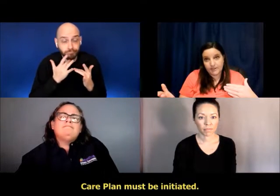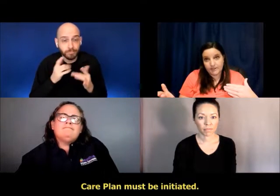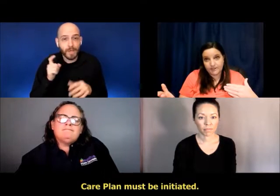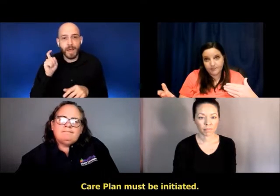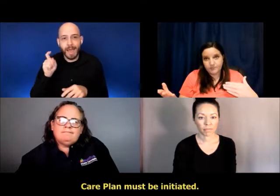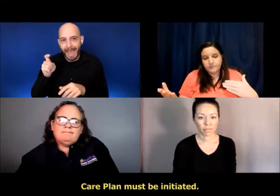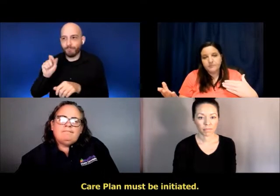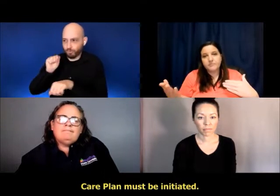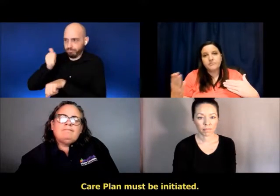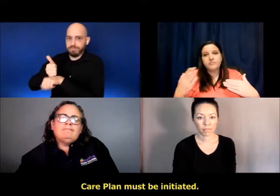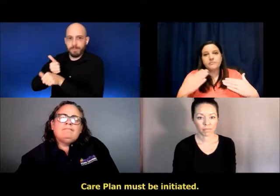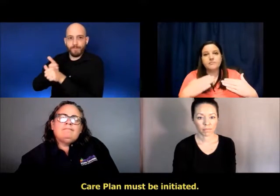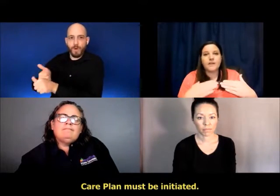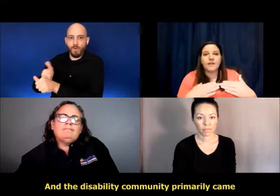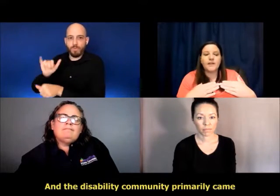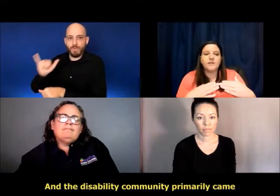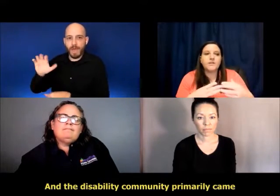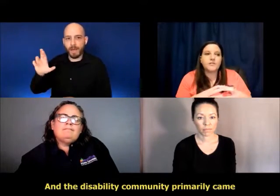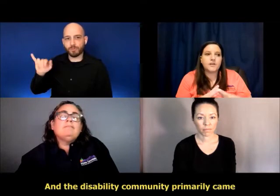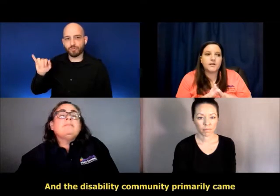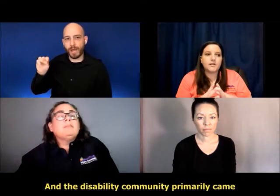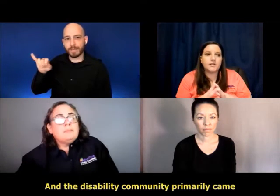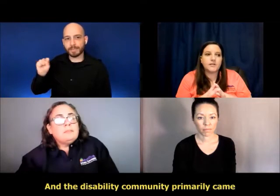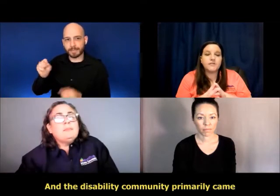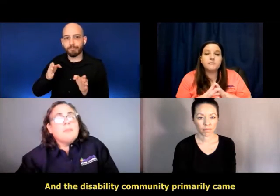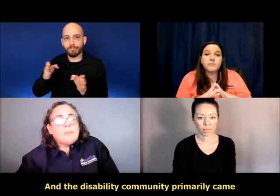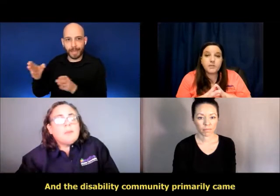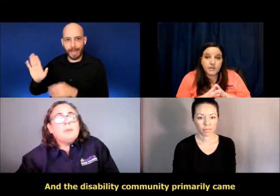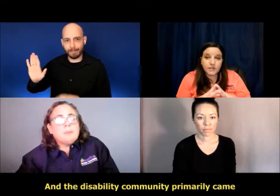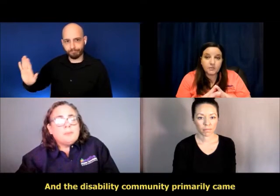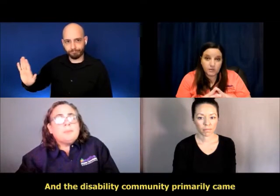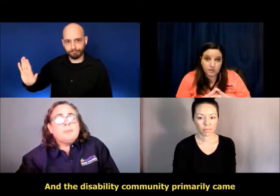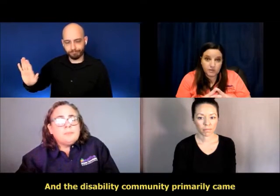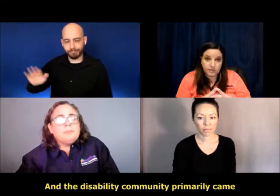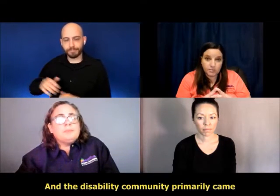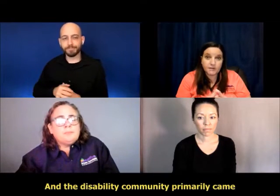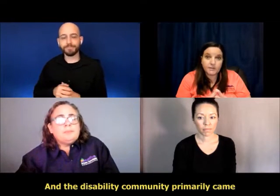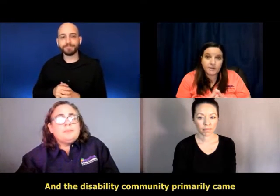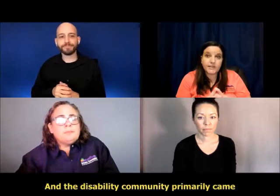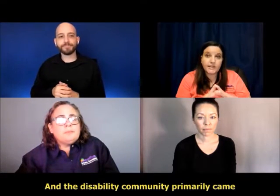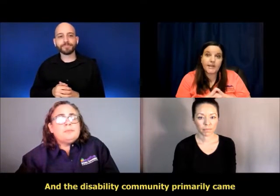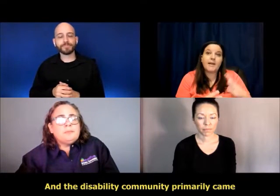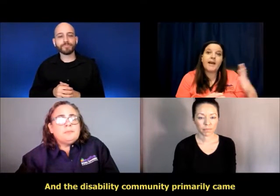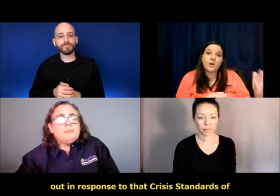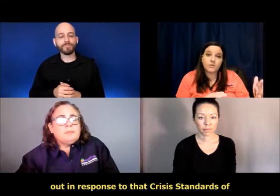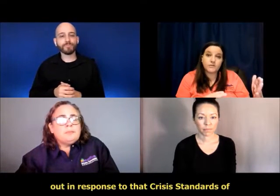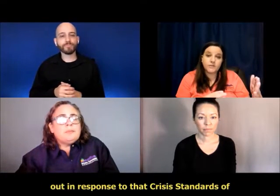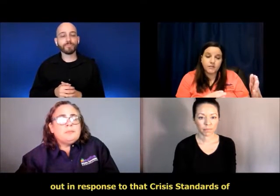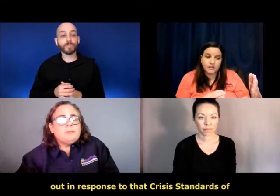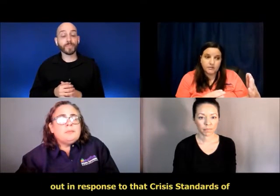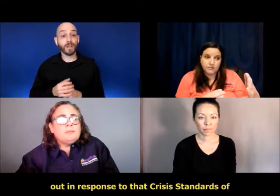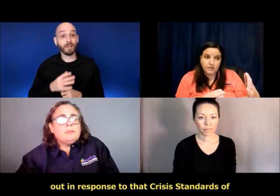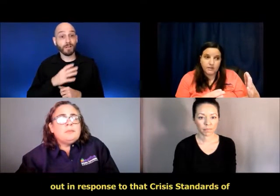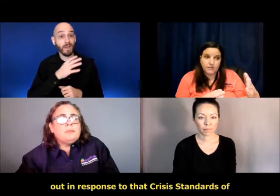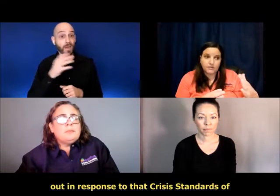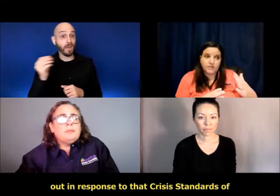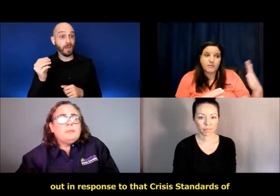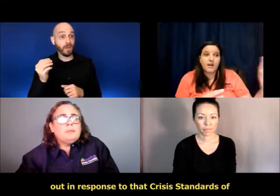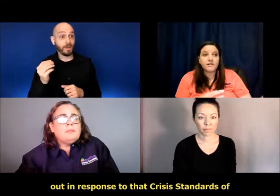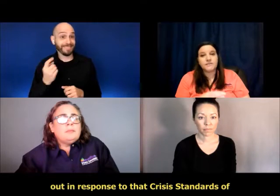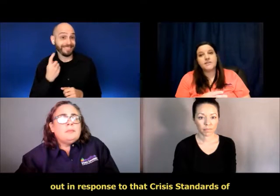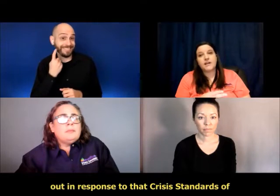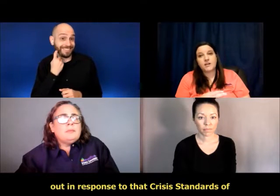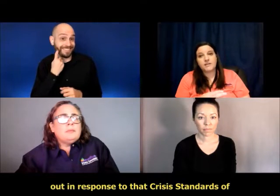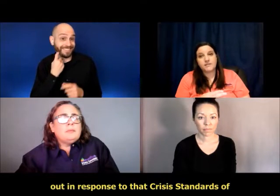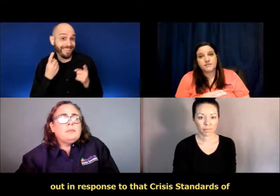initiated. And the disability community primarily came out in